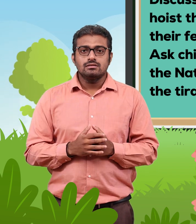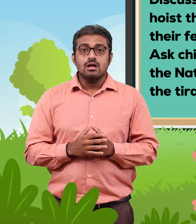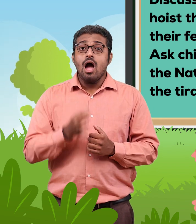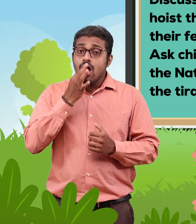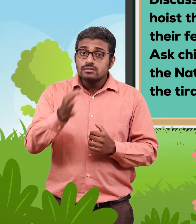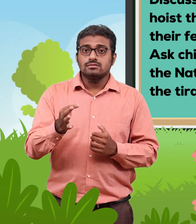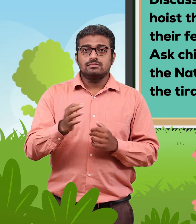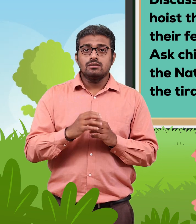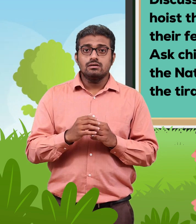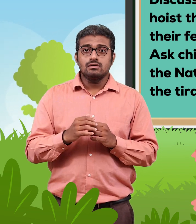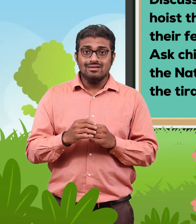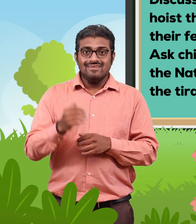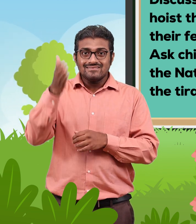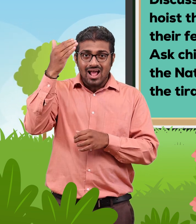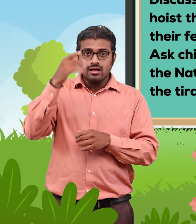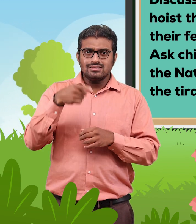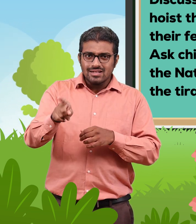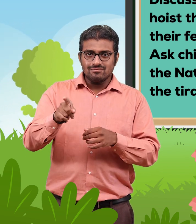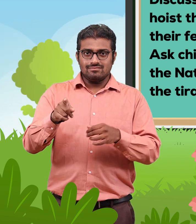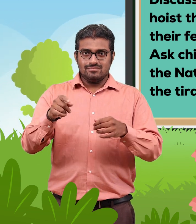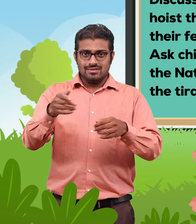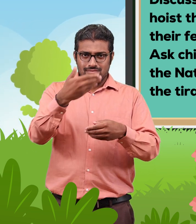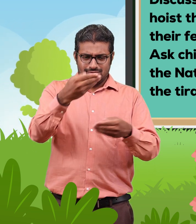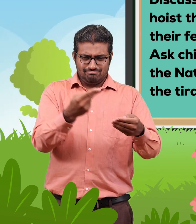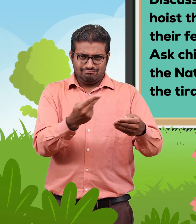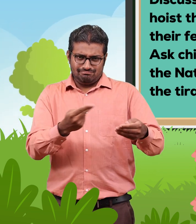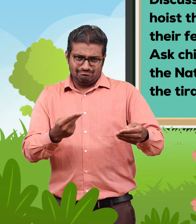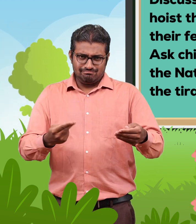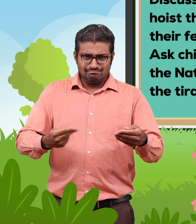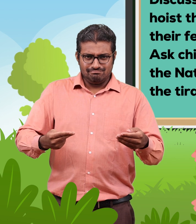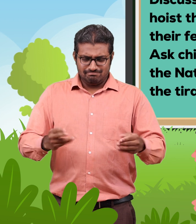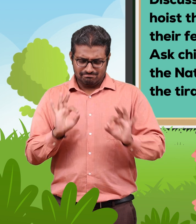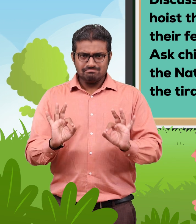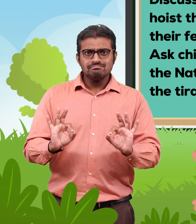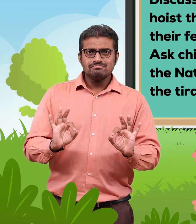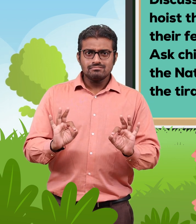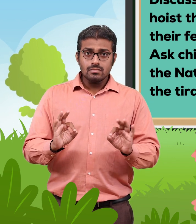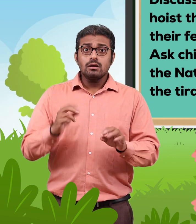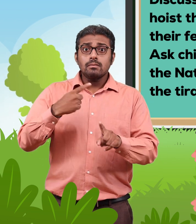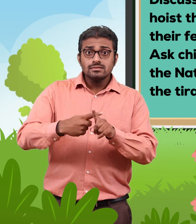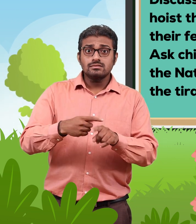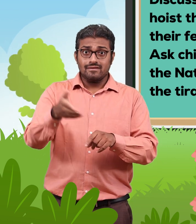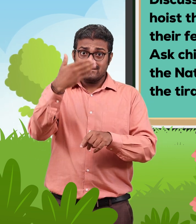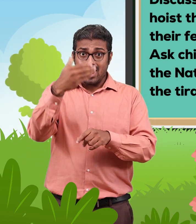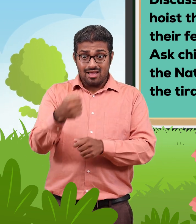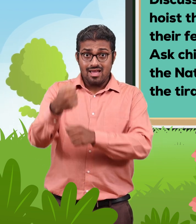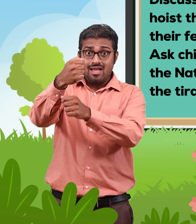Ask children to make their own tiranga and sing the national anthem in standing position